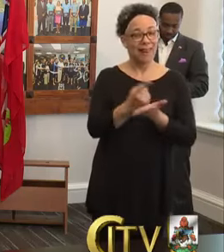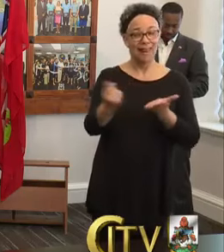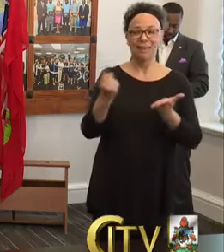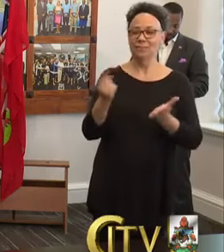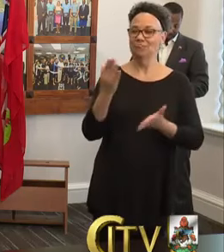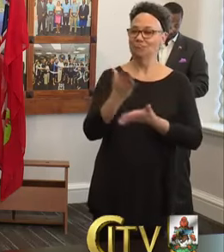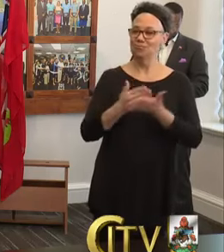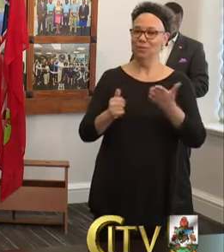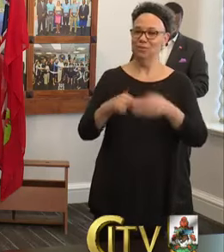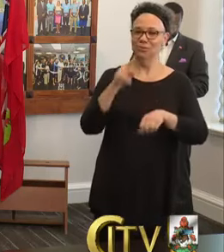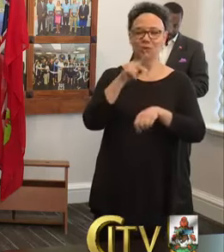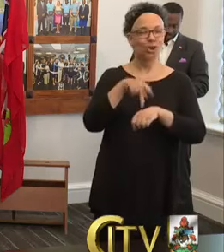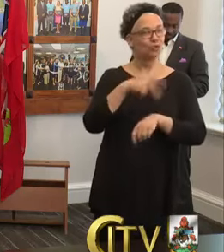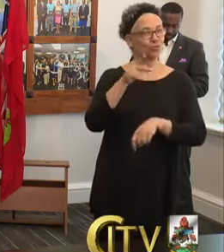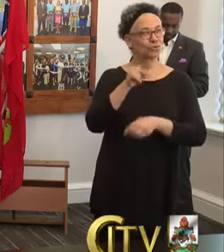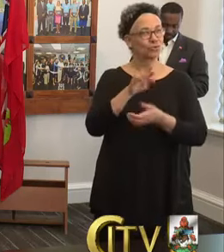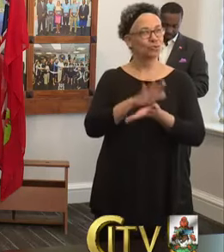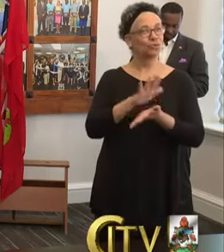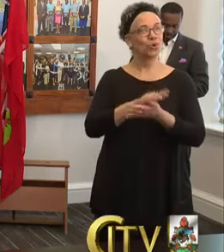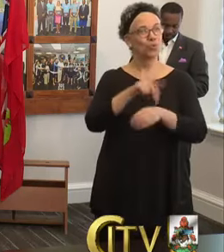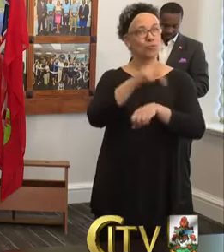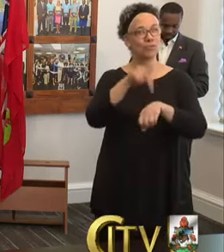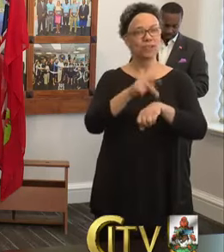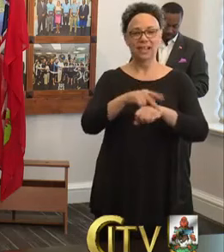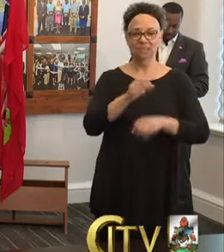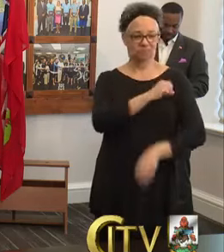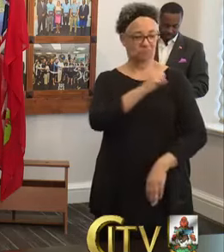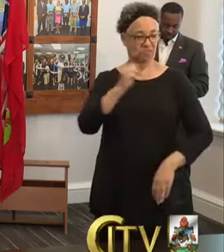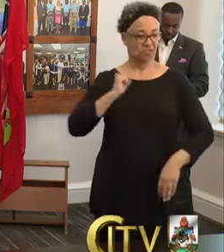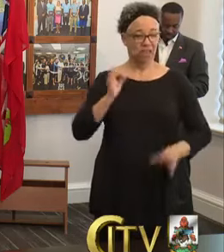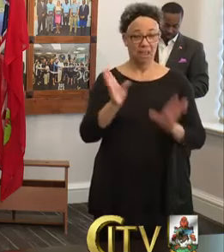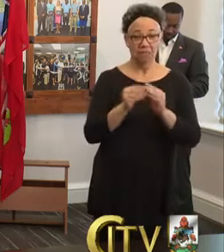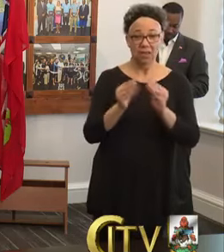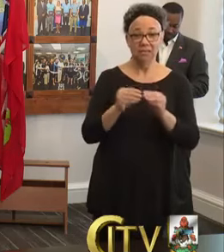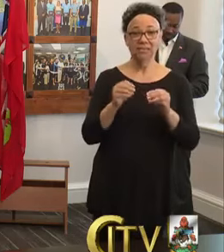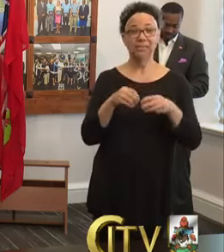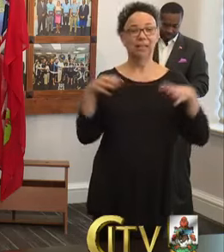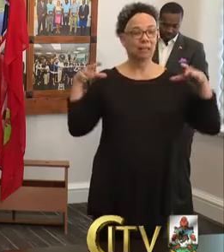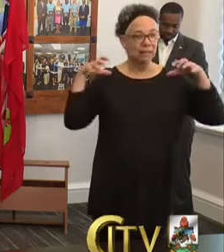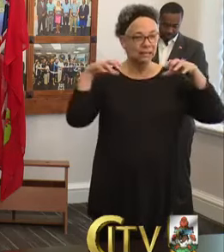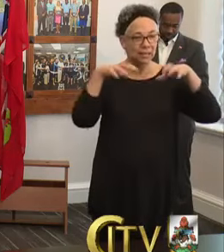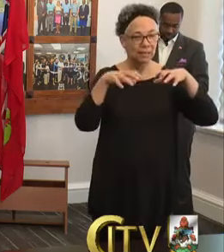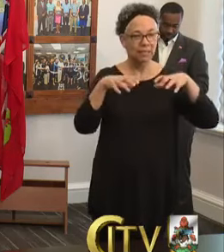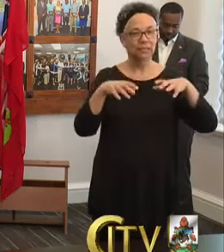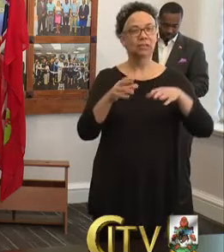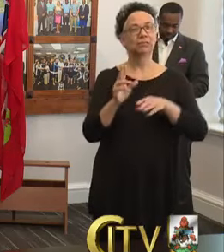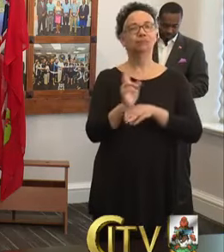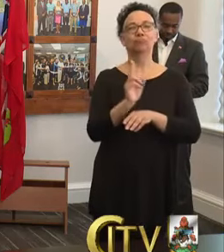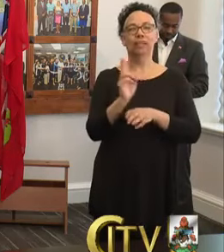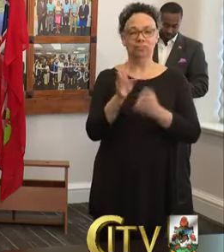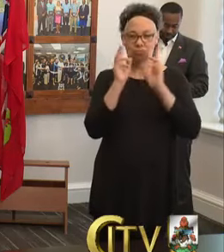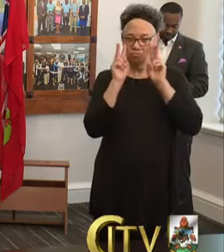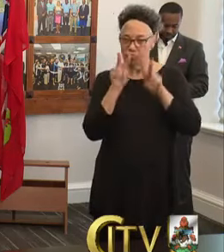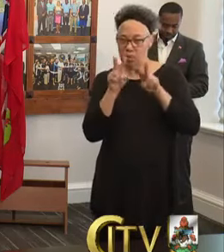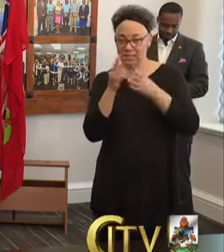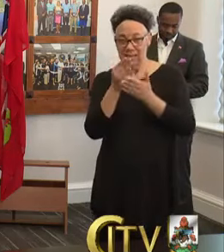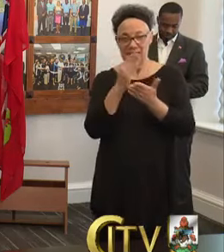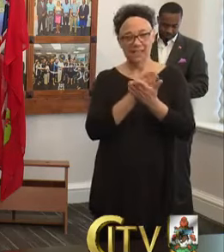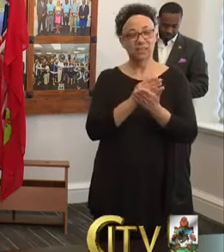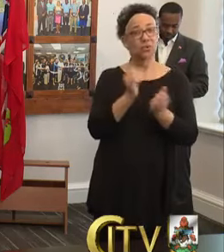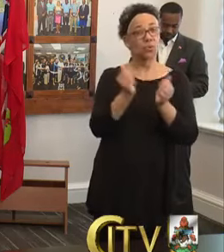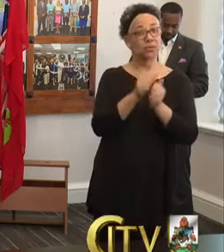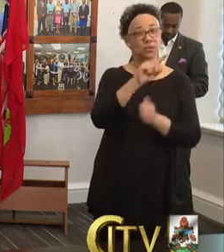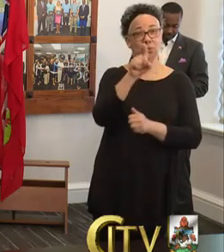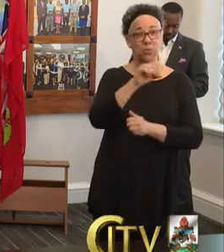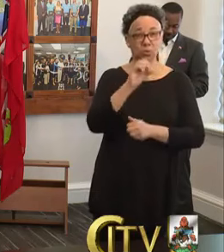principals held staff meetings, assemblies, and even observed lessons using zoom. Many of our teachers and other school staff use zoom to